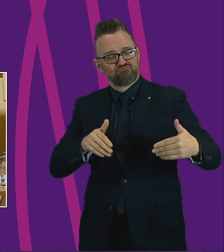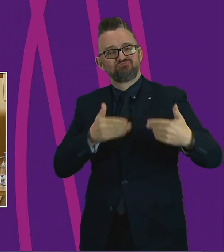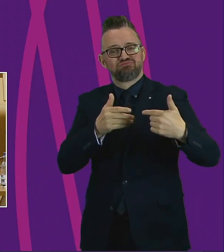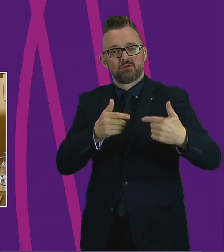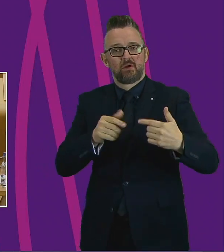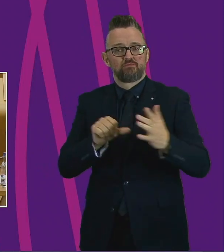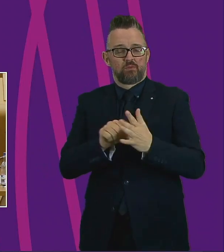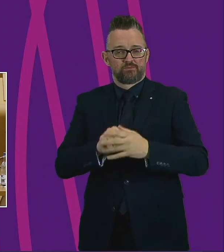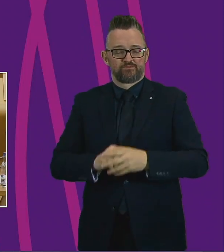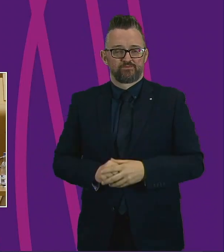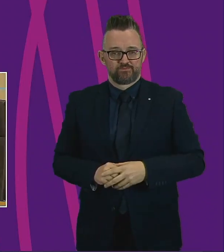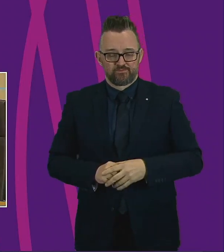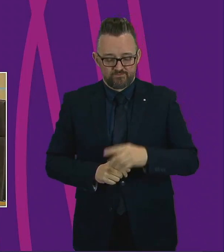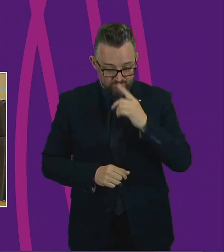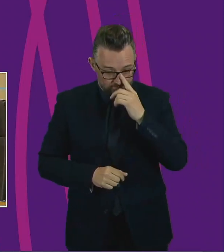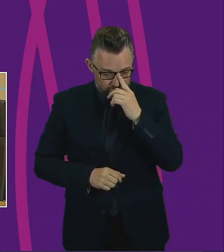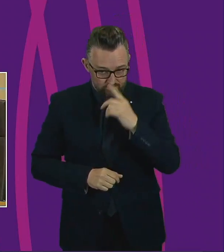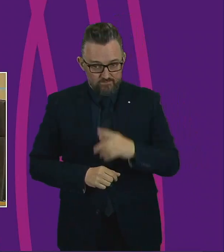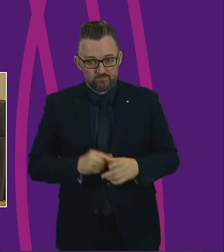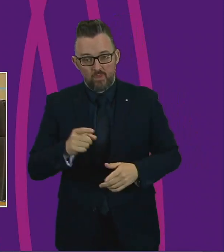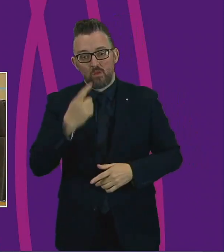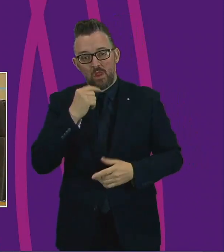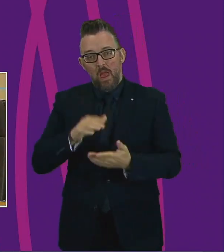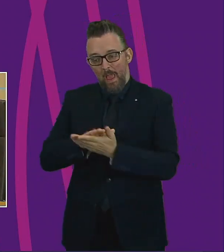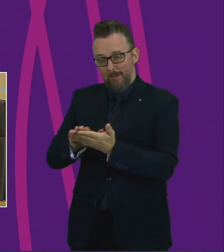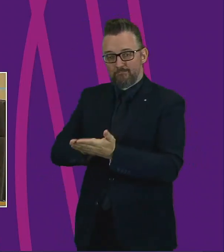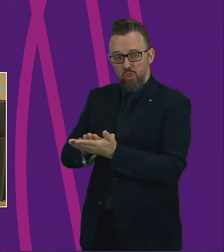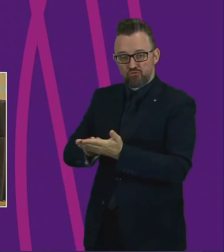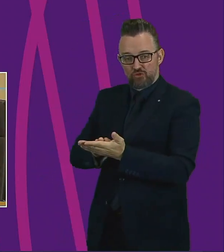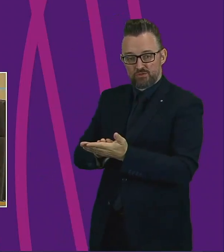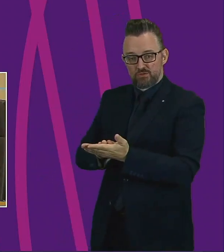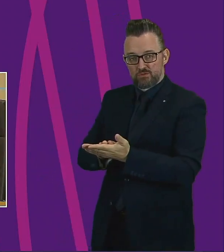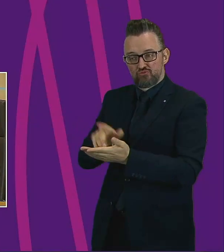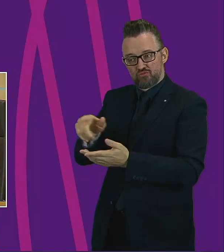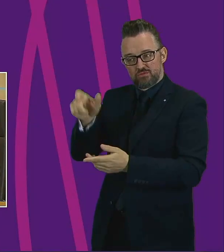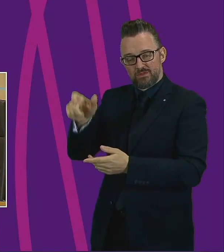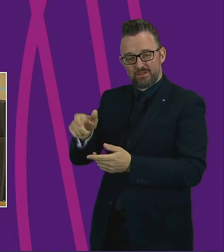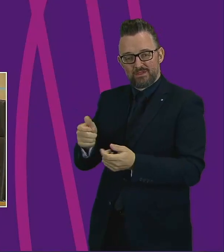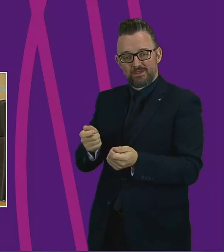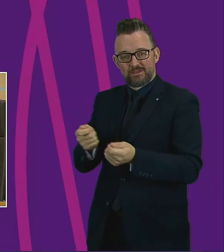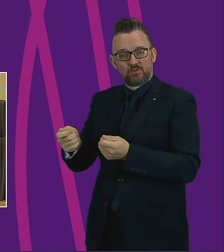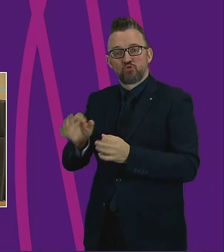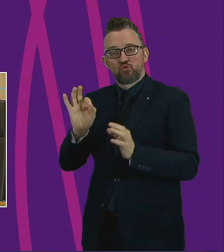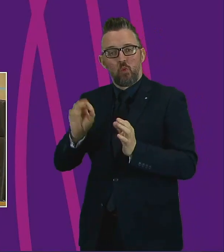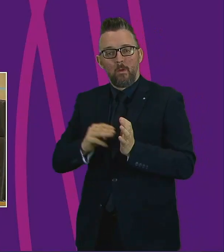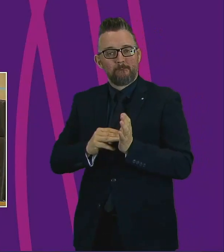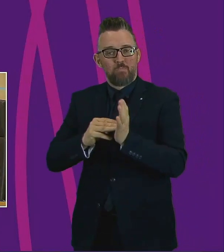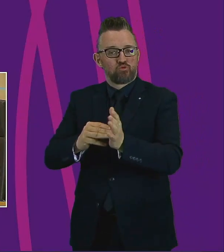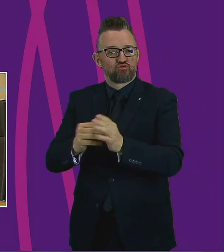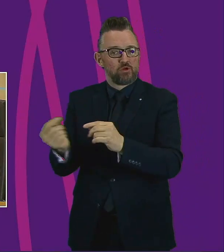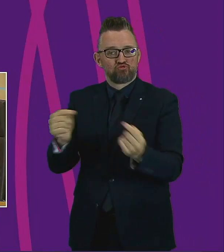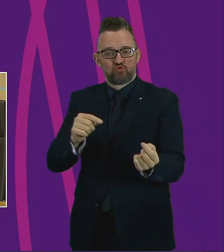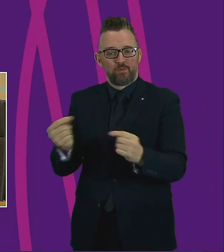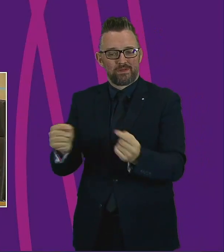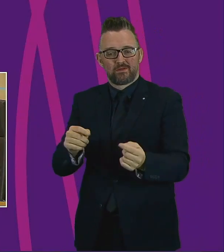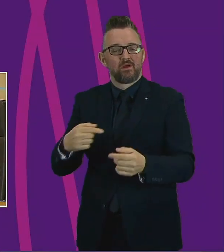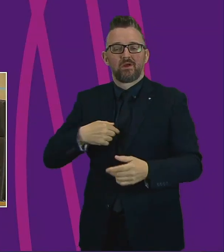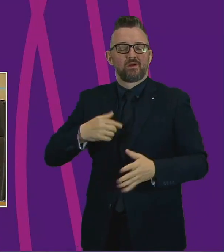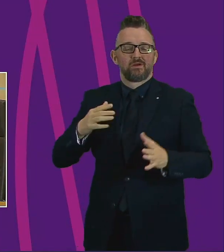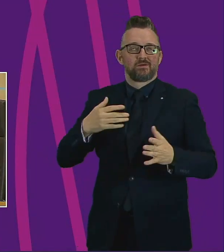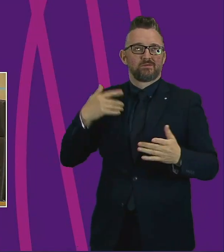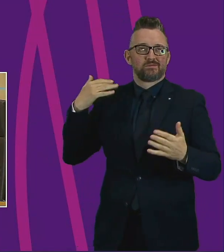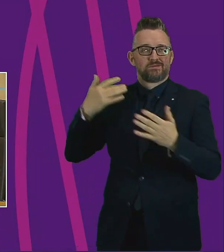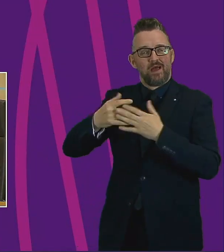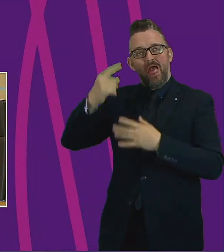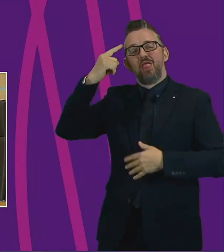Before I move on, can I apologise to the Cabinet Secretary. It is indeed, there's no motion today that's being debated. I'm a creature of habit and